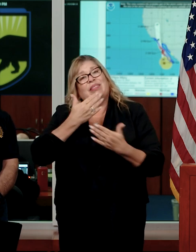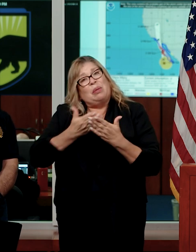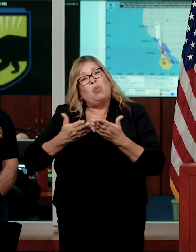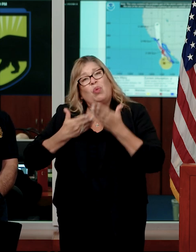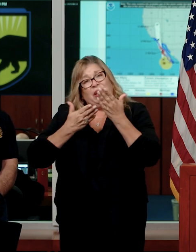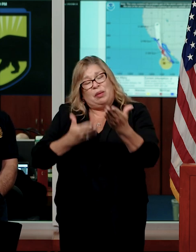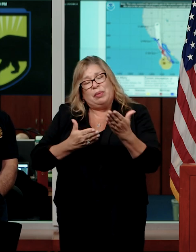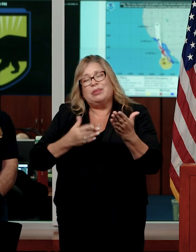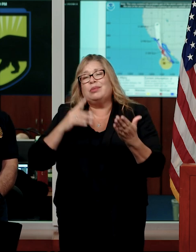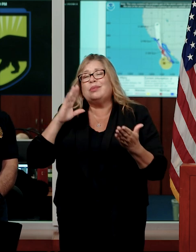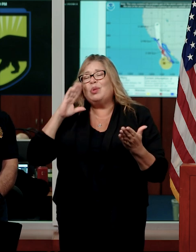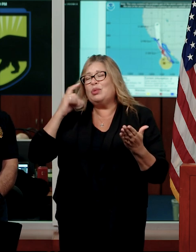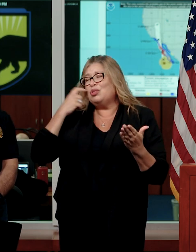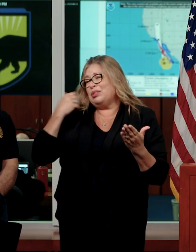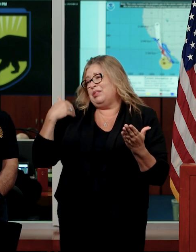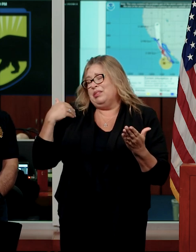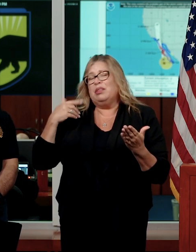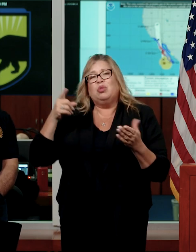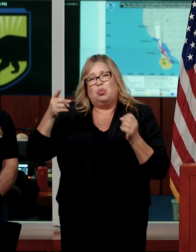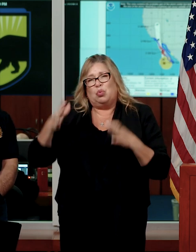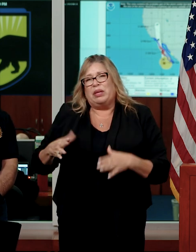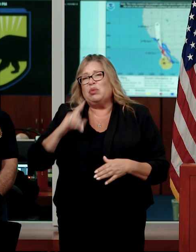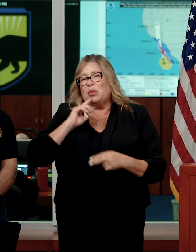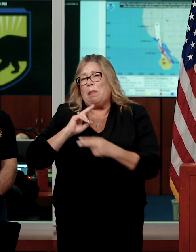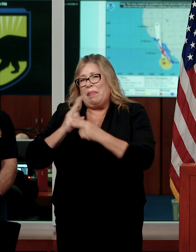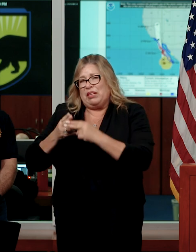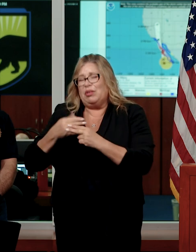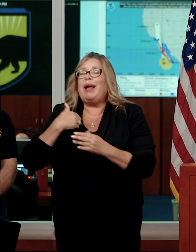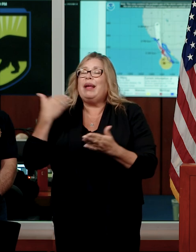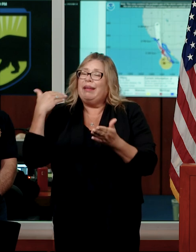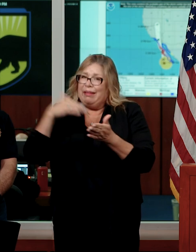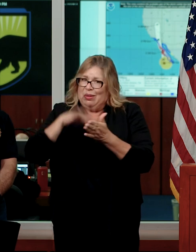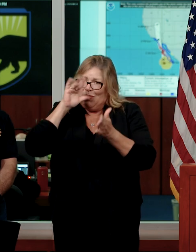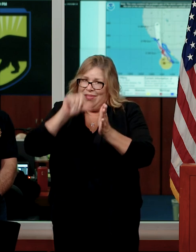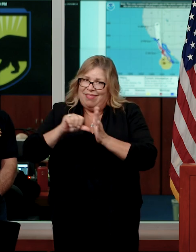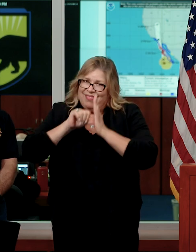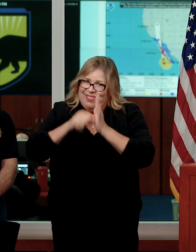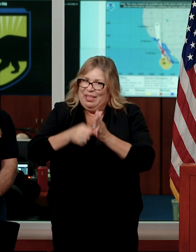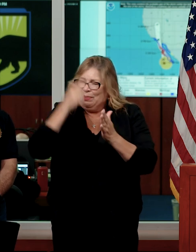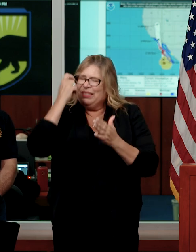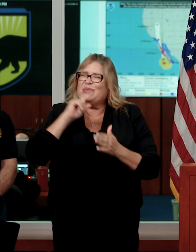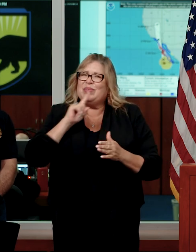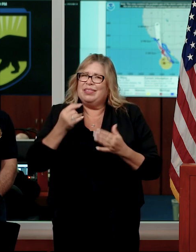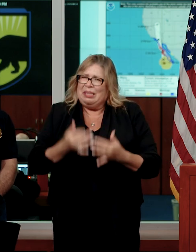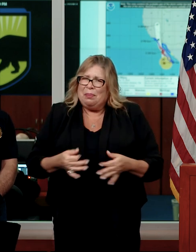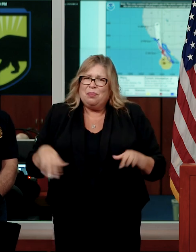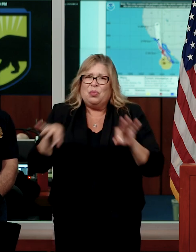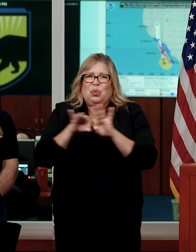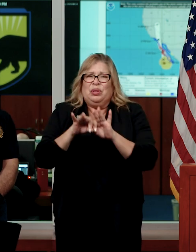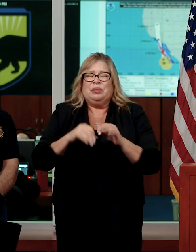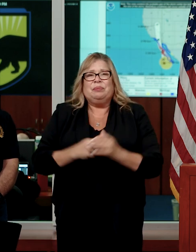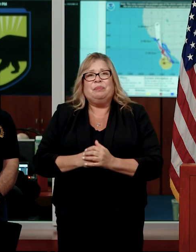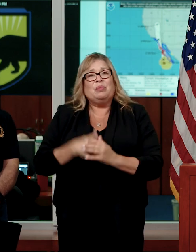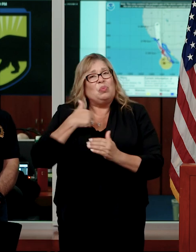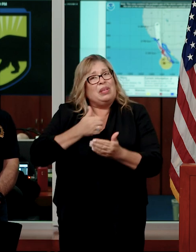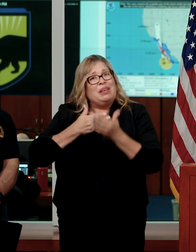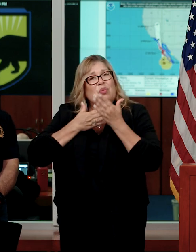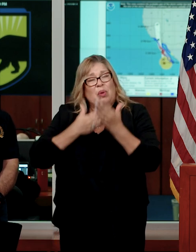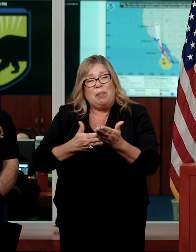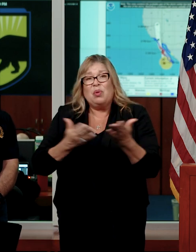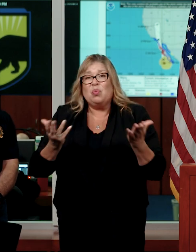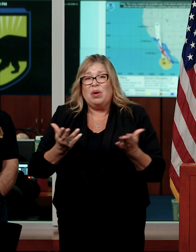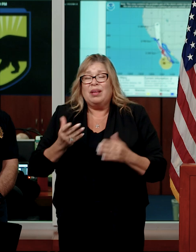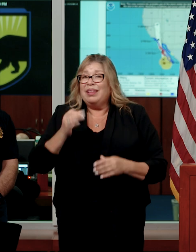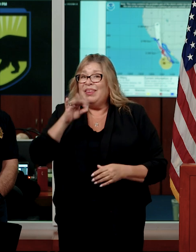Director DeFar has just mentioned that, but it's worth mentioning a second time because that's how important it is to the public. Our recommendation to you is this.